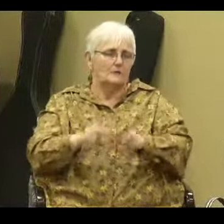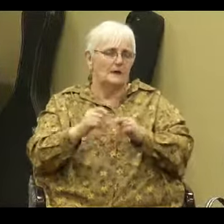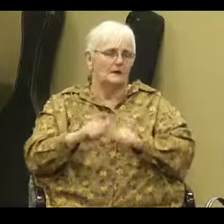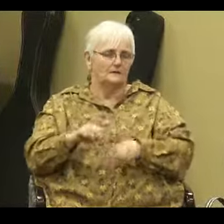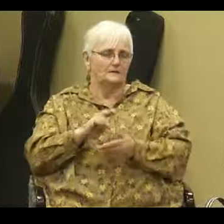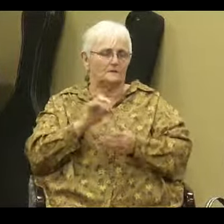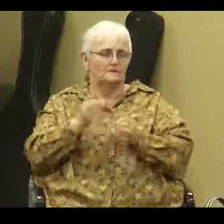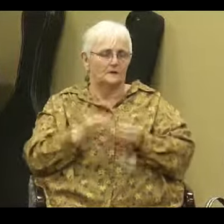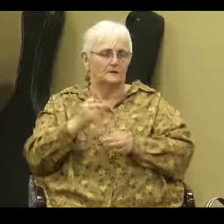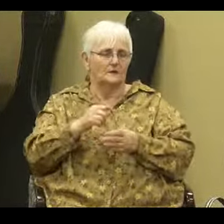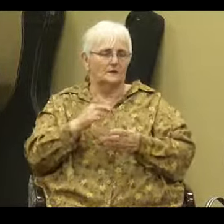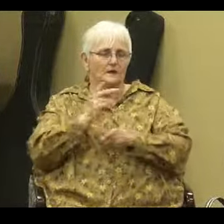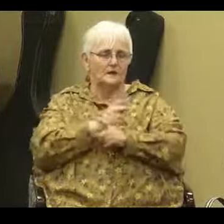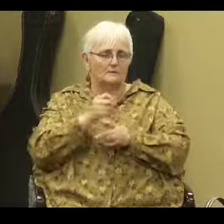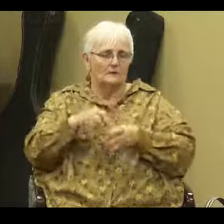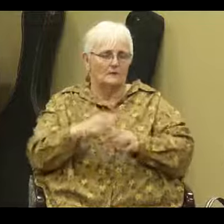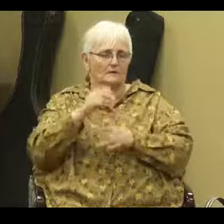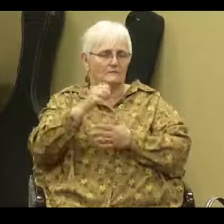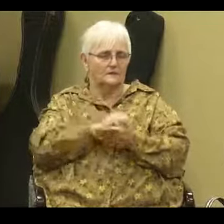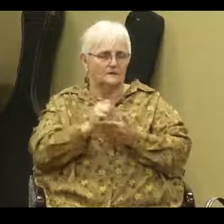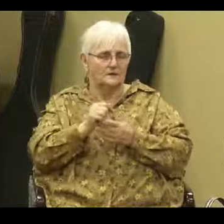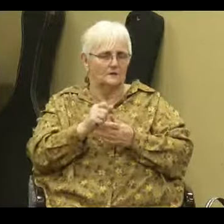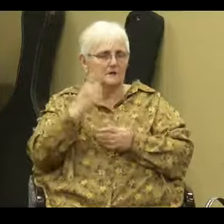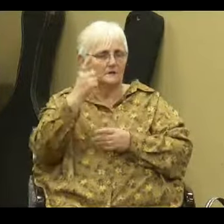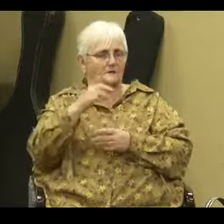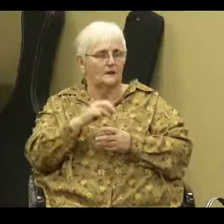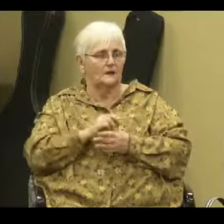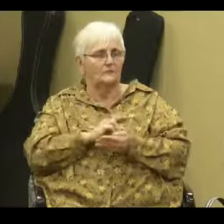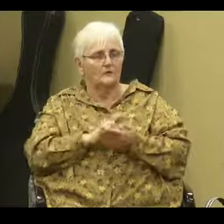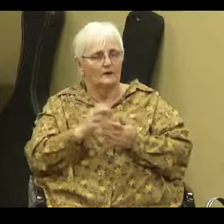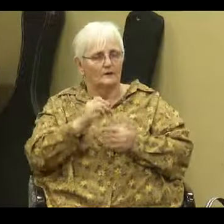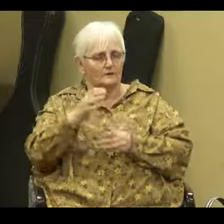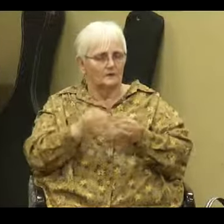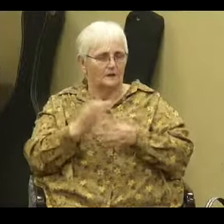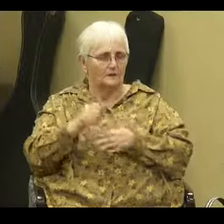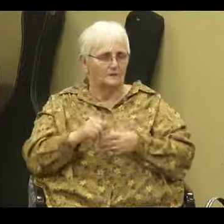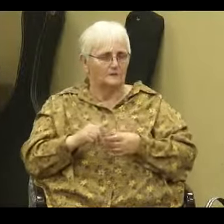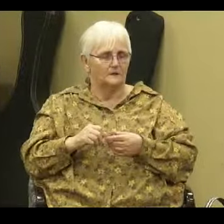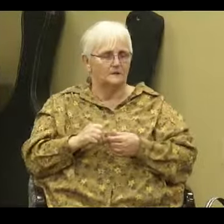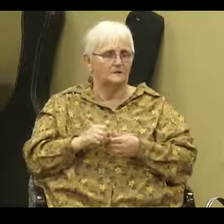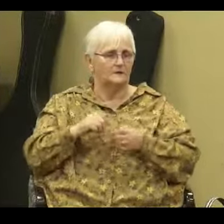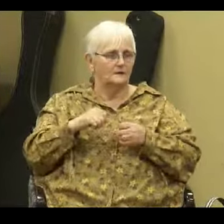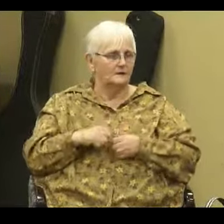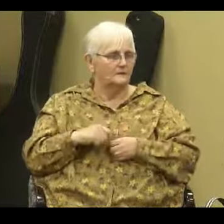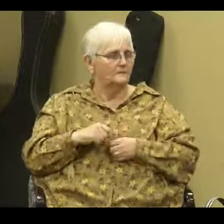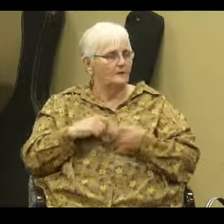of his saints then you will understand righteousness and justice equity in every good path hallelujah